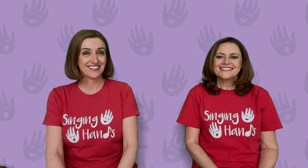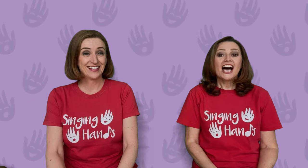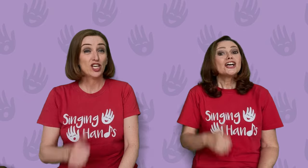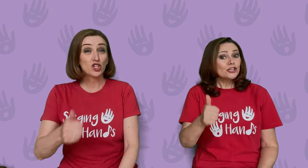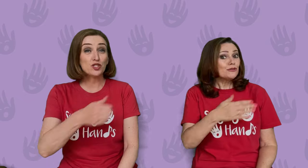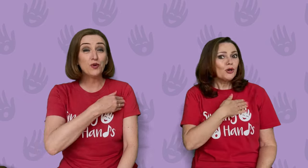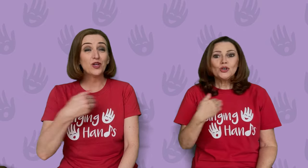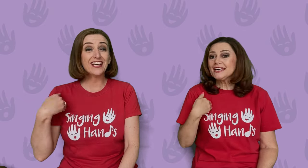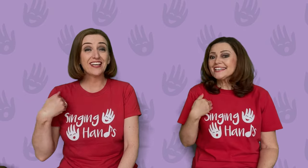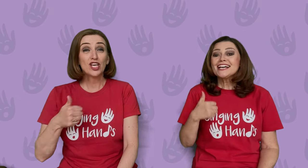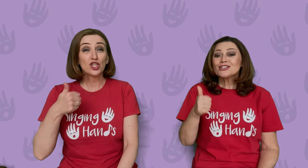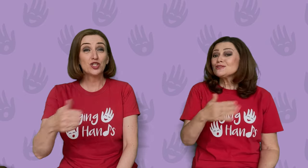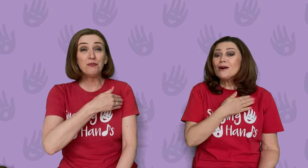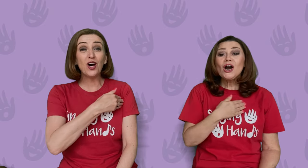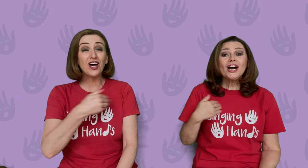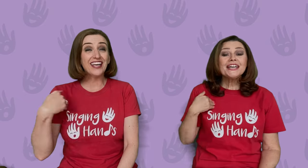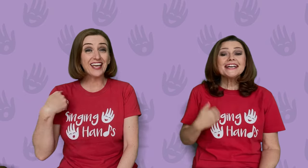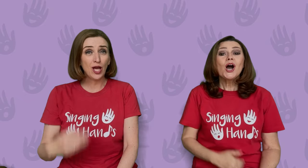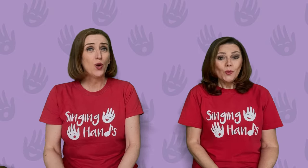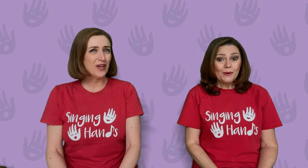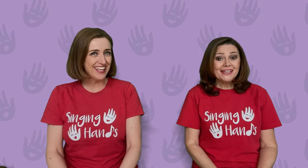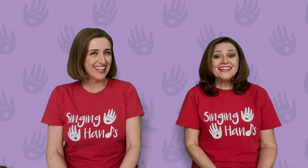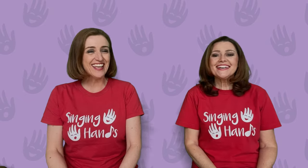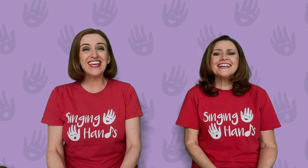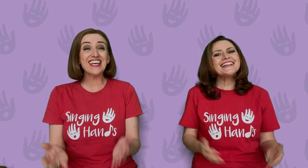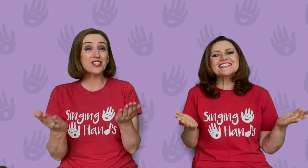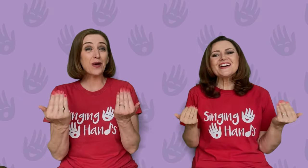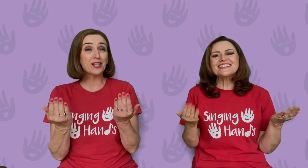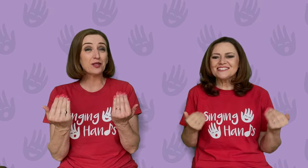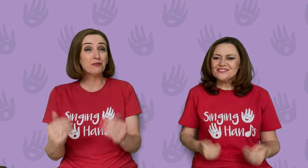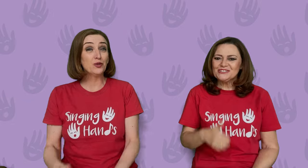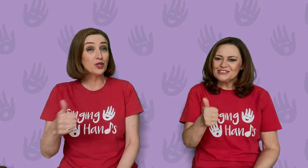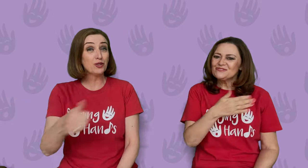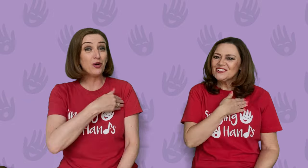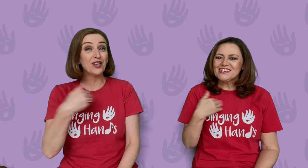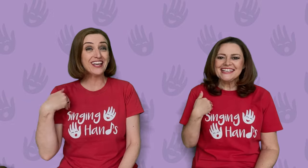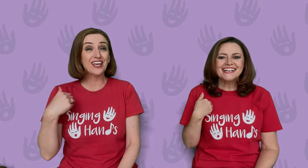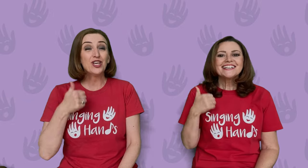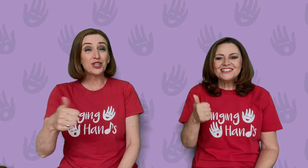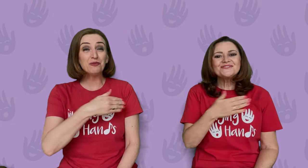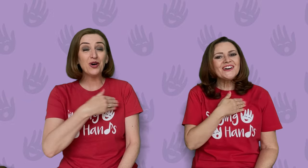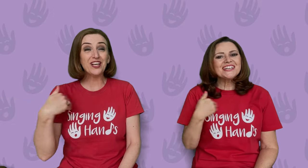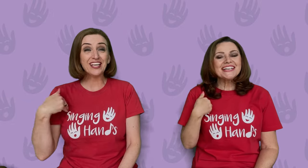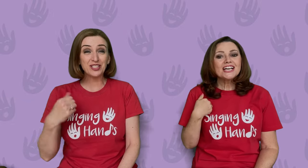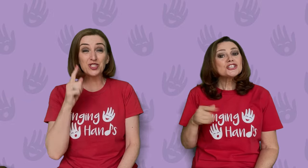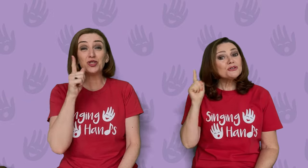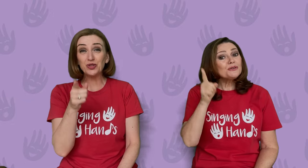Good morning, good morning, we're here to welcome you. Good morning, good morning to